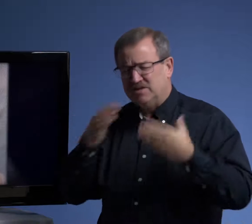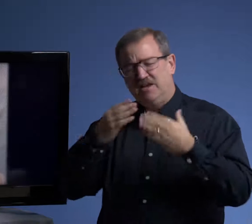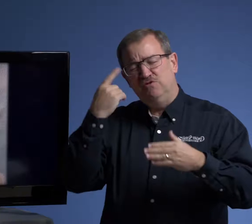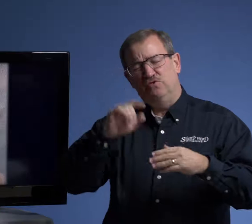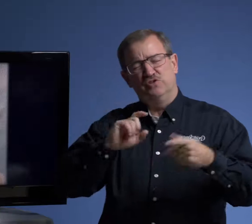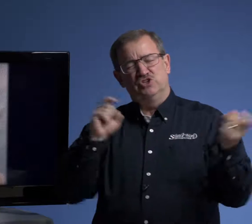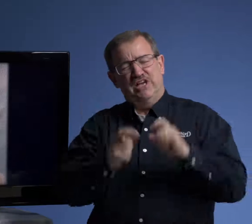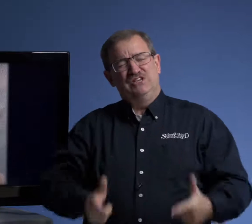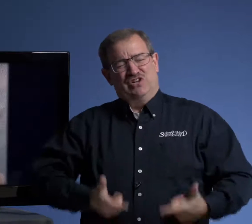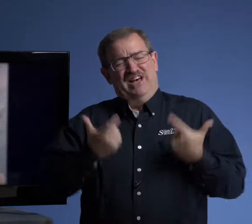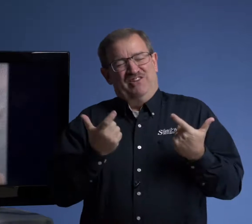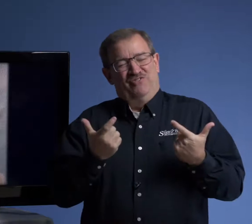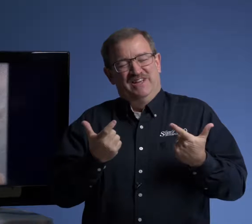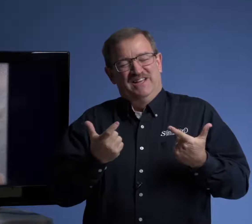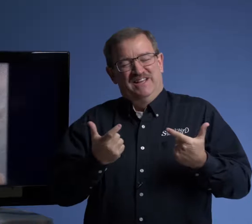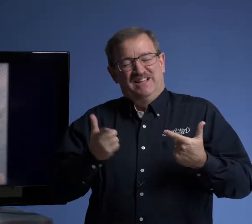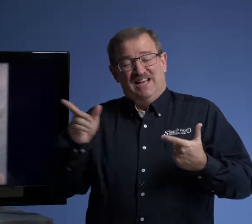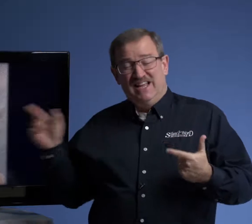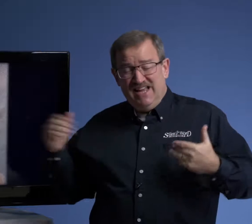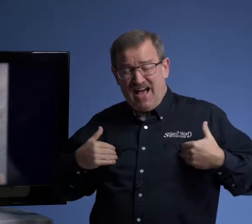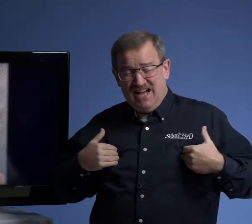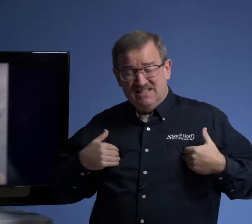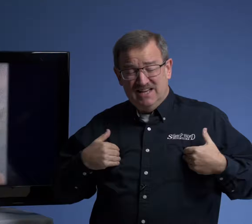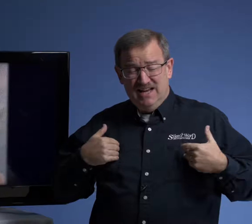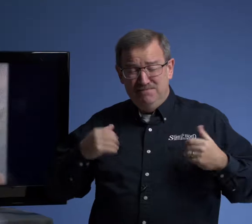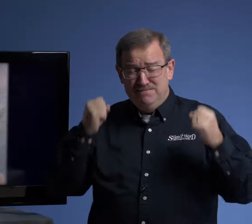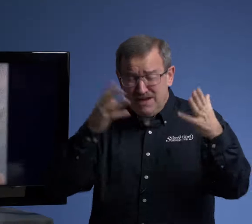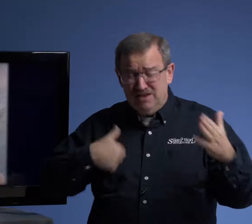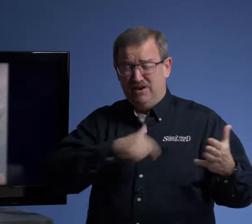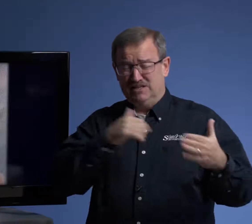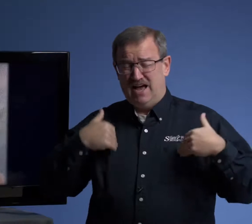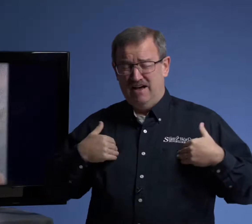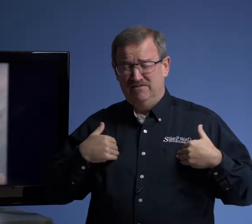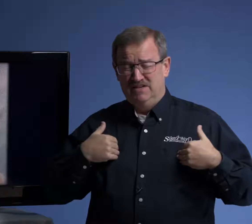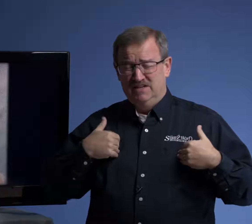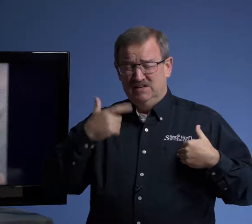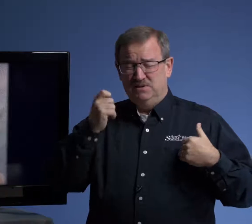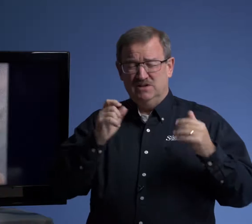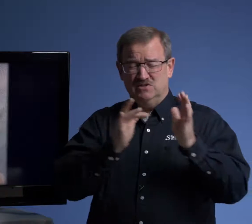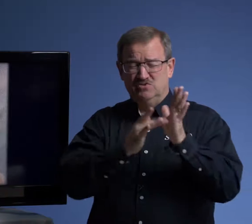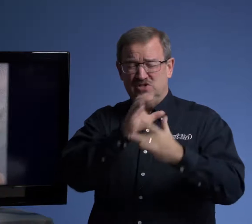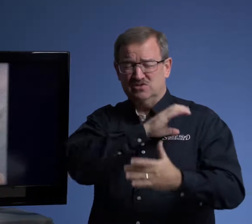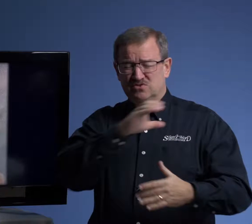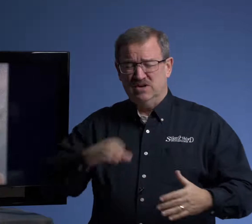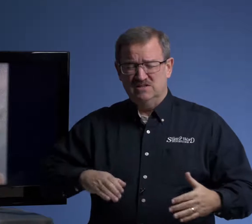Thank you for the changed life that he has and many of us have because of Jesus Christ.